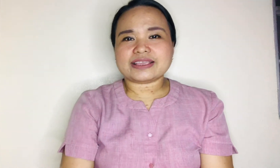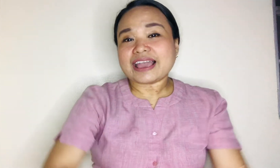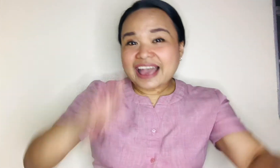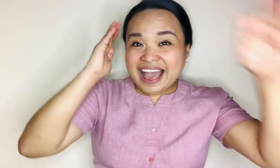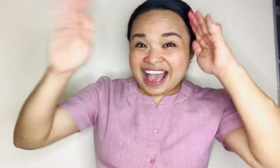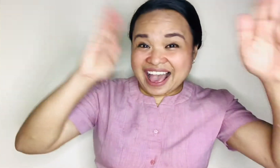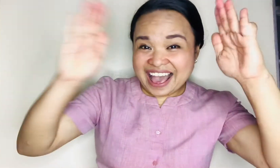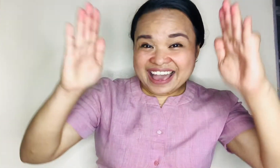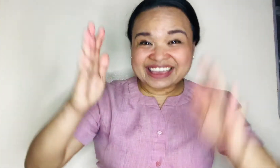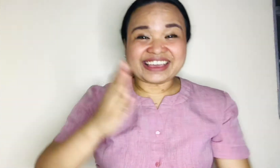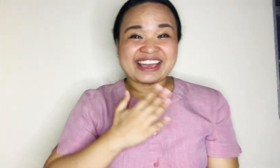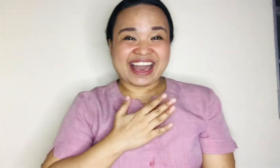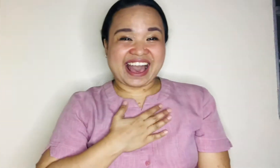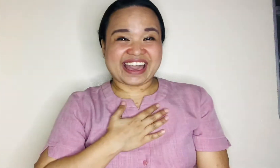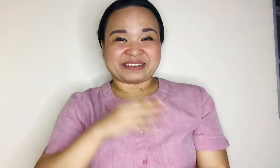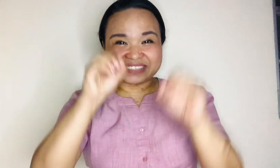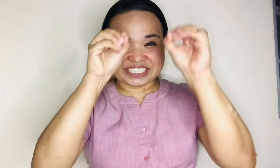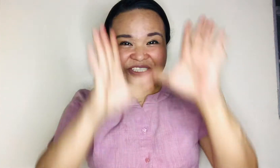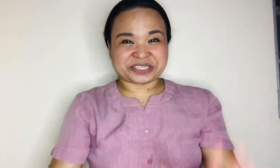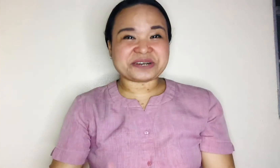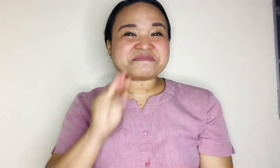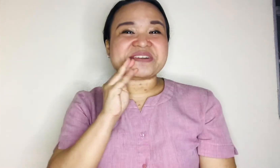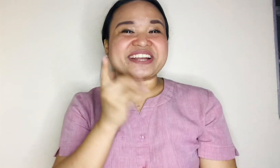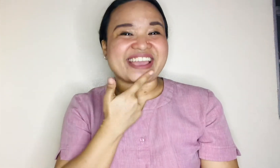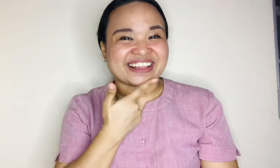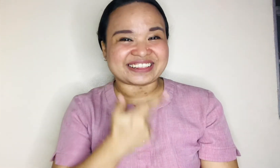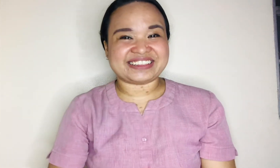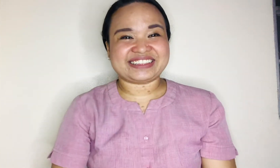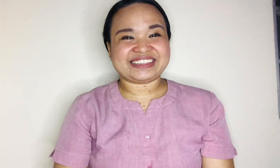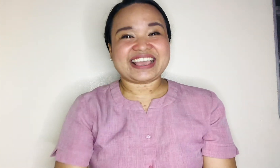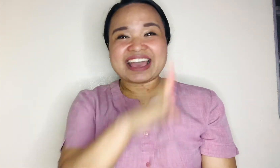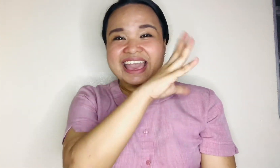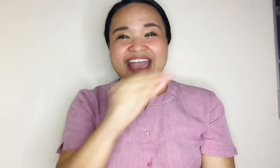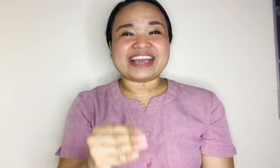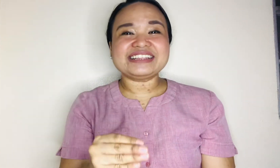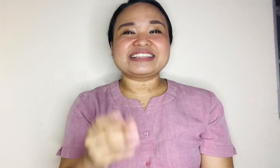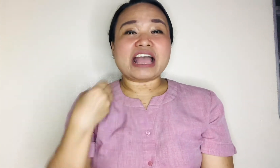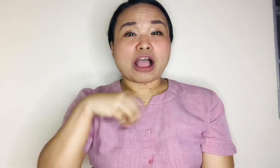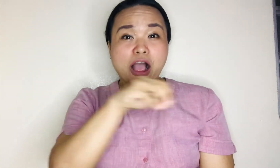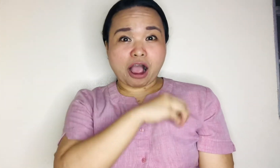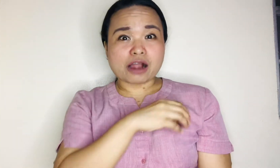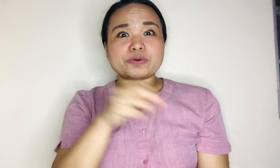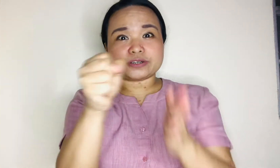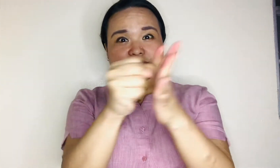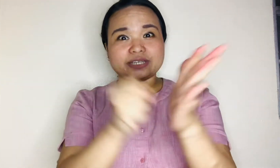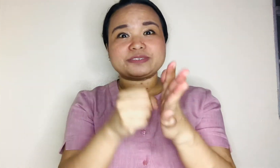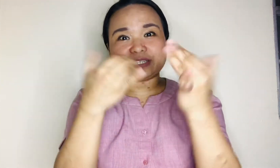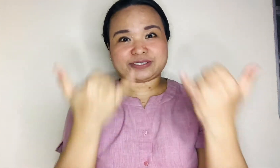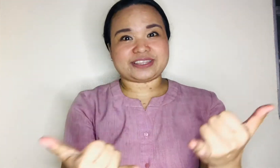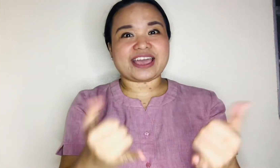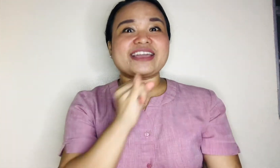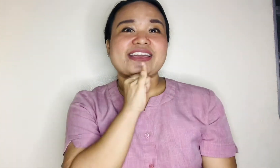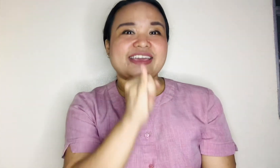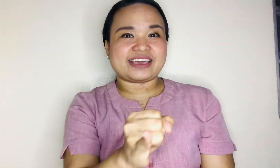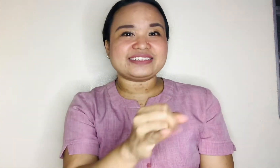Hi, I am Teacher Marielle. And our subject today is